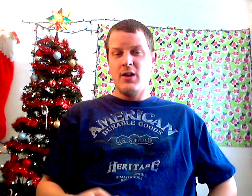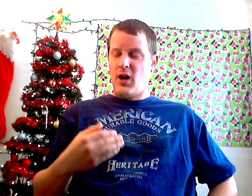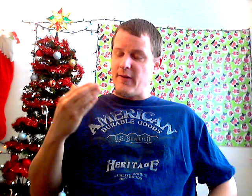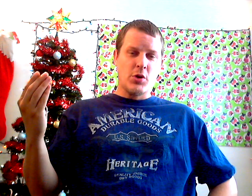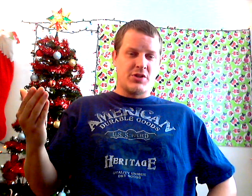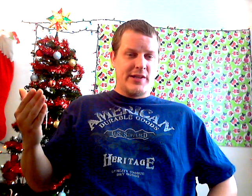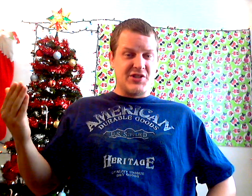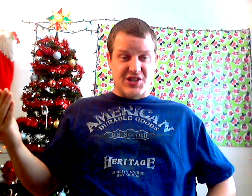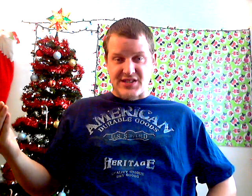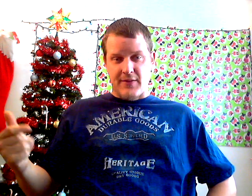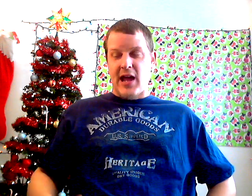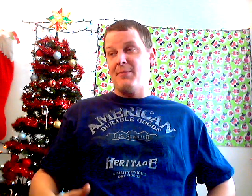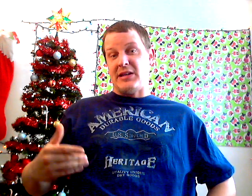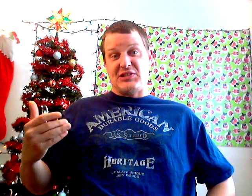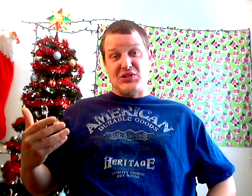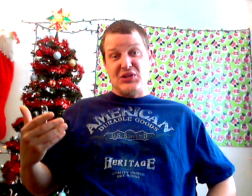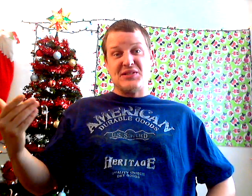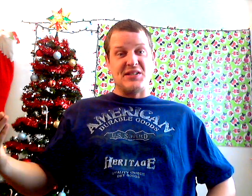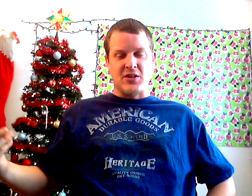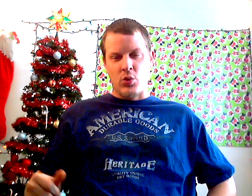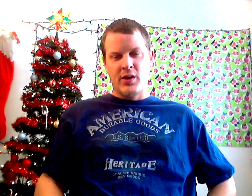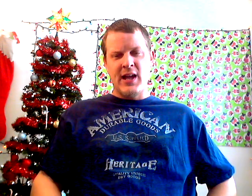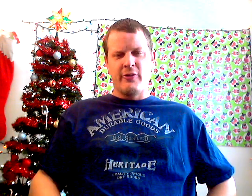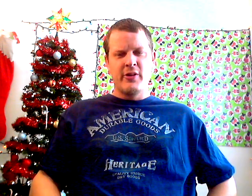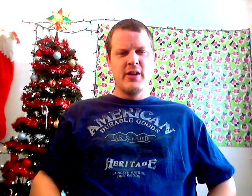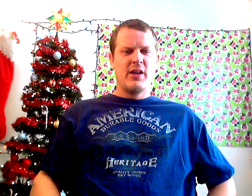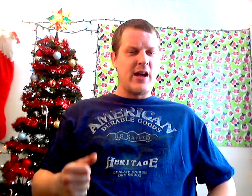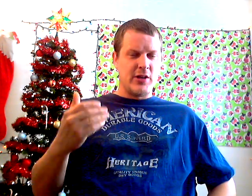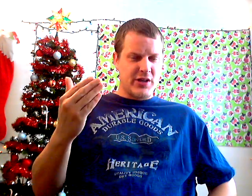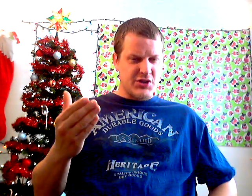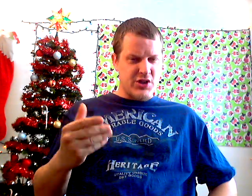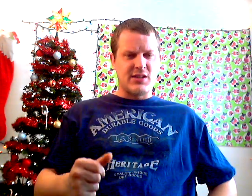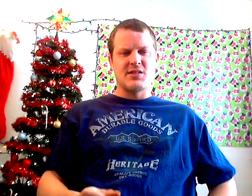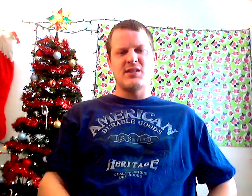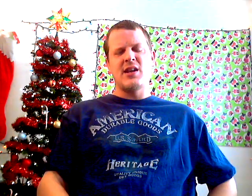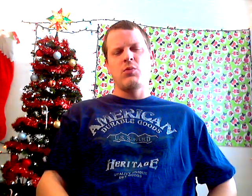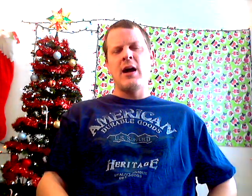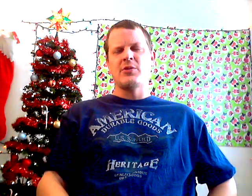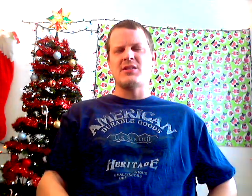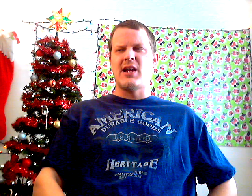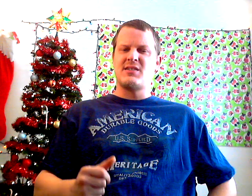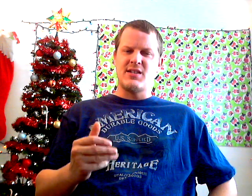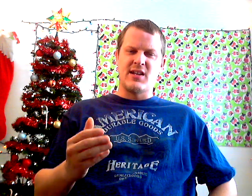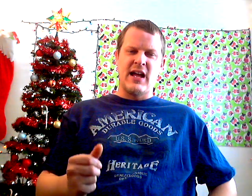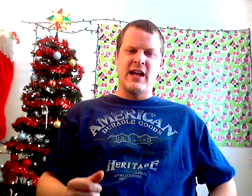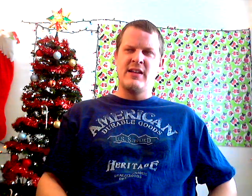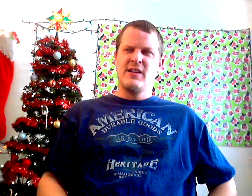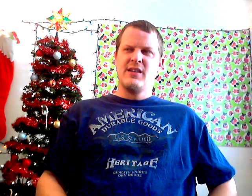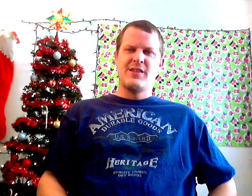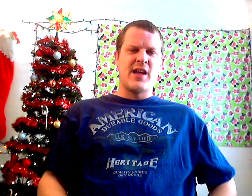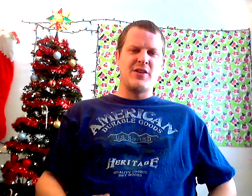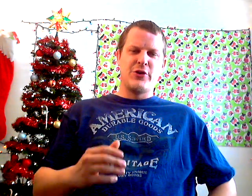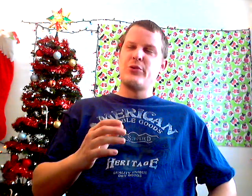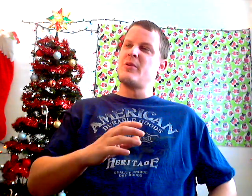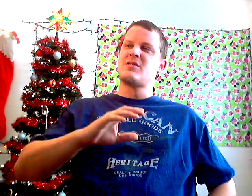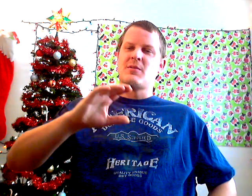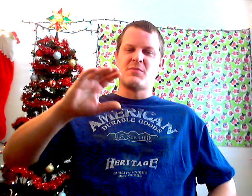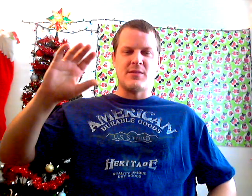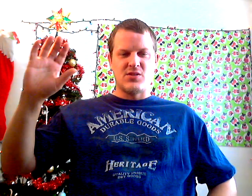unfortunately, it just never happened. It just didn't work out. But I look at Jake the Snake Roberts and I see a guy that, you know, he was sometimes his